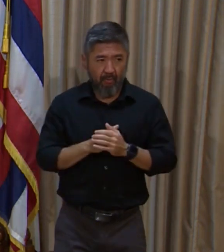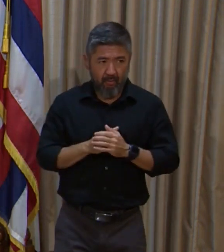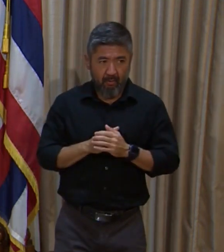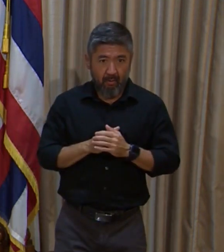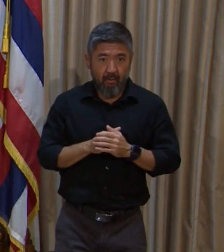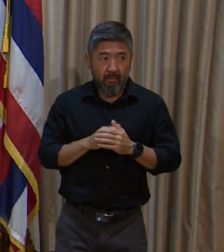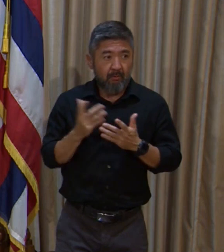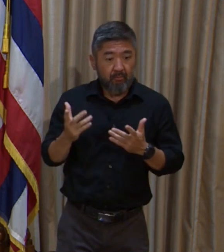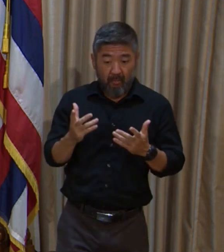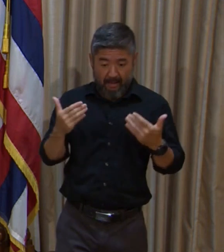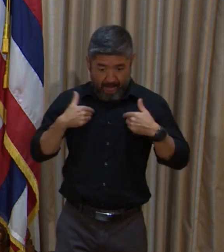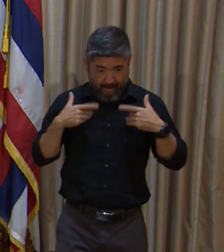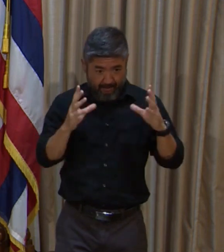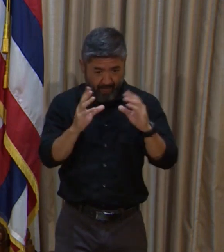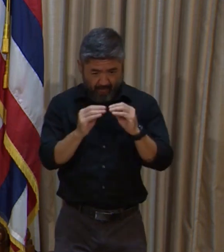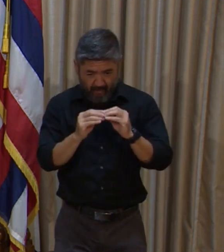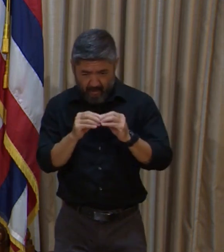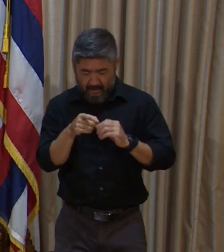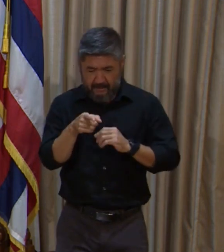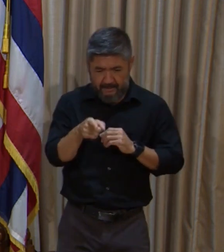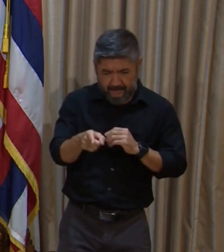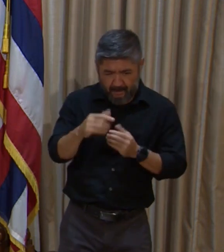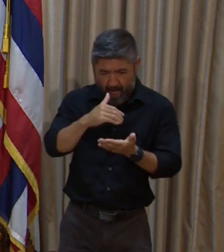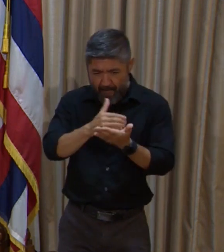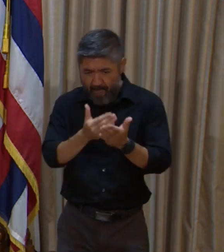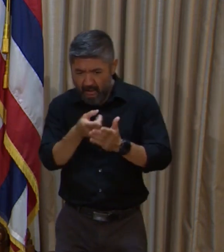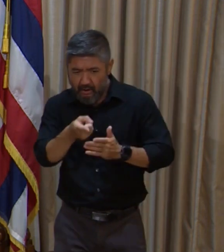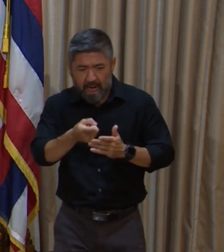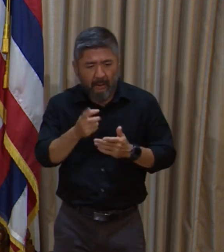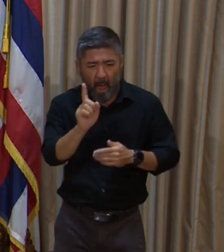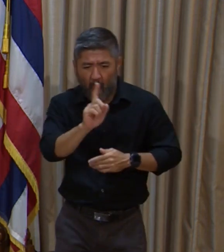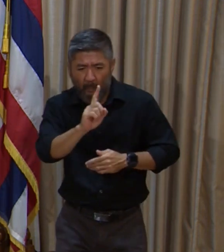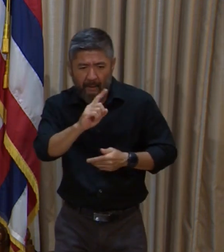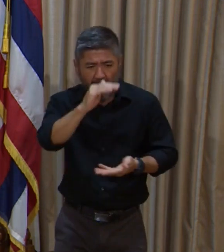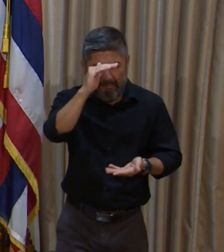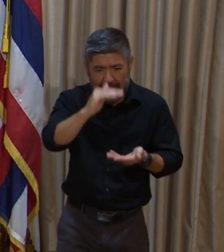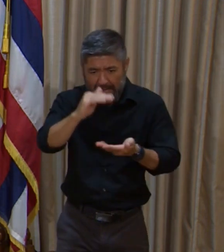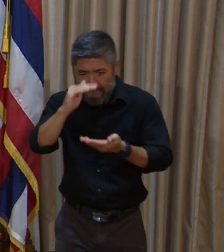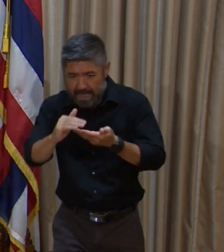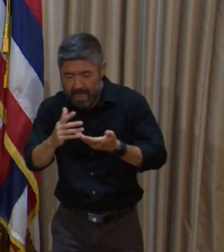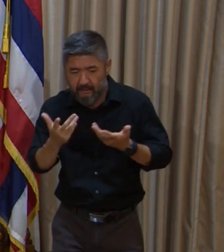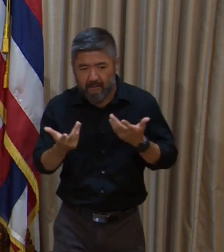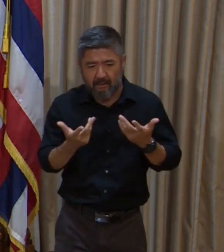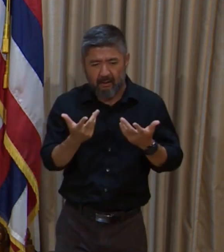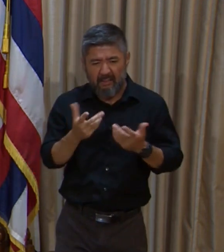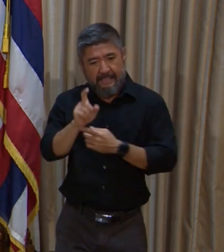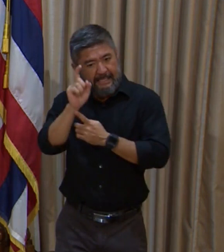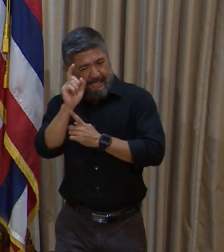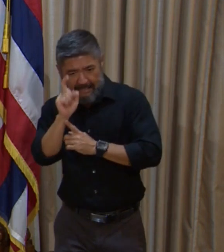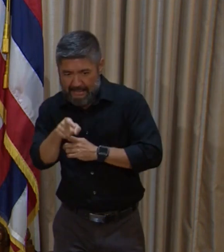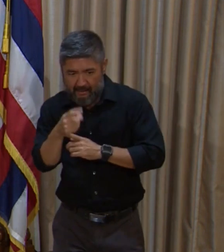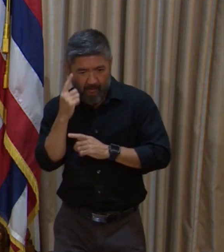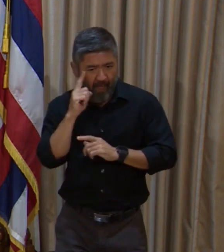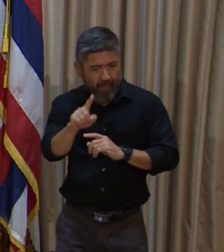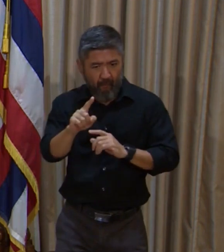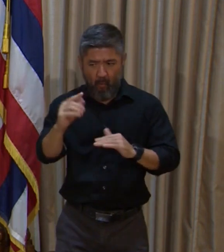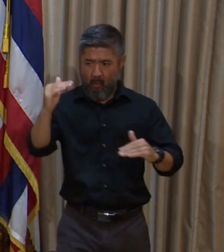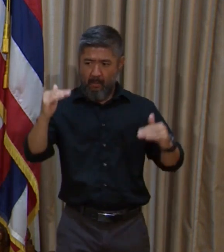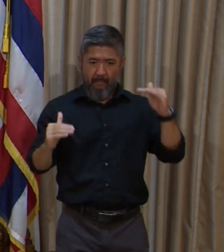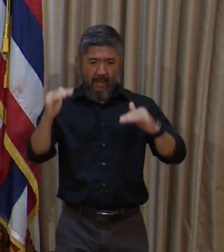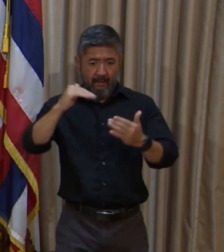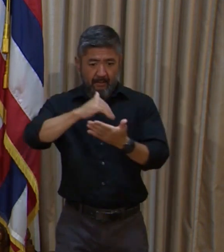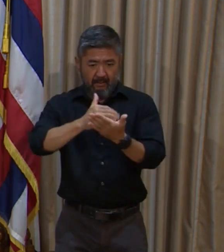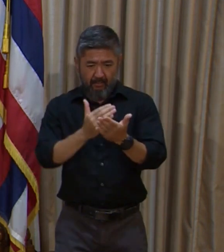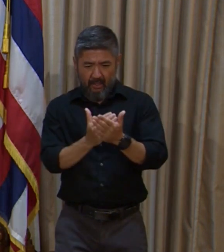at what budget reductions we will be making that's necessary in order to balance the